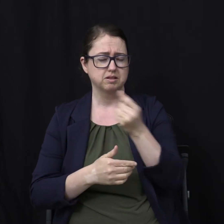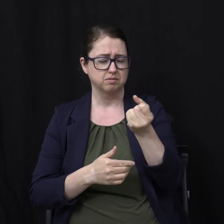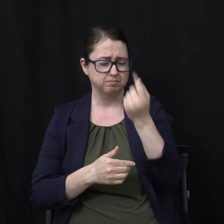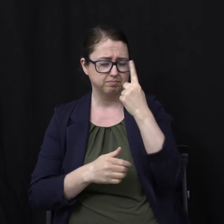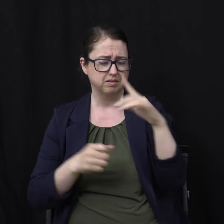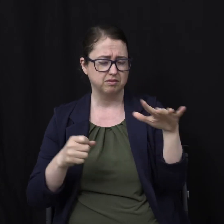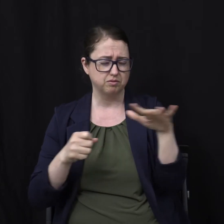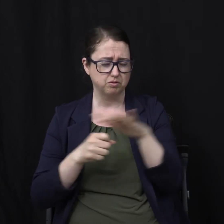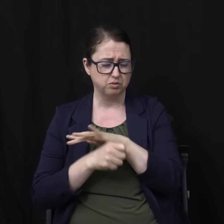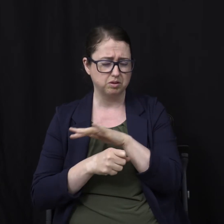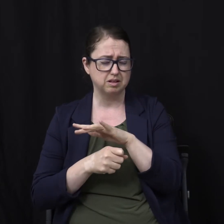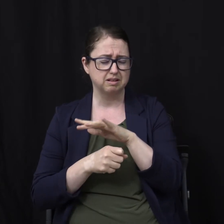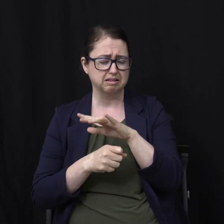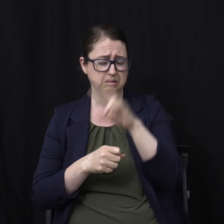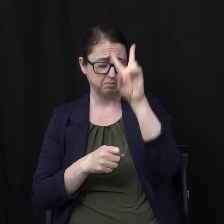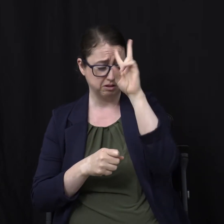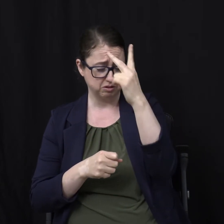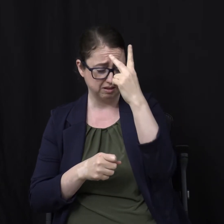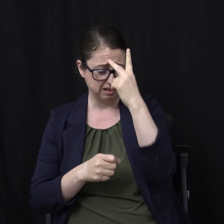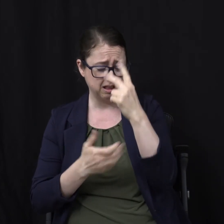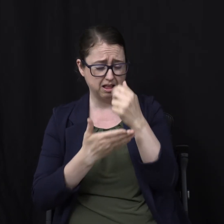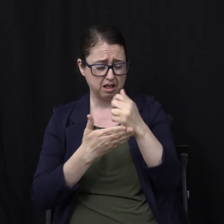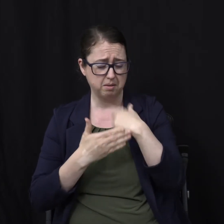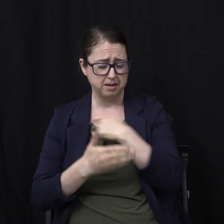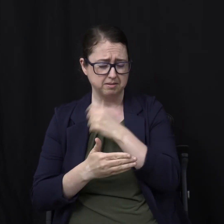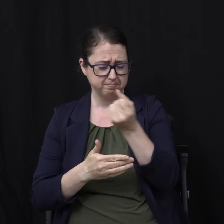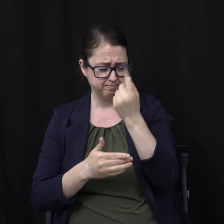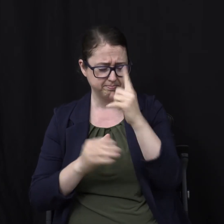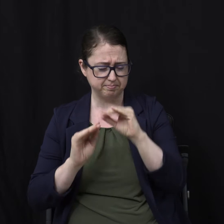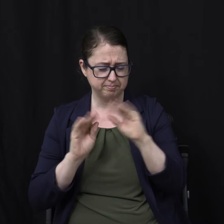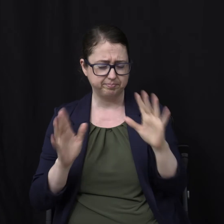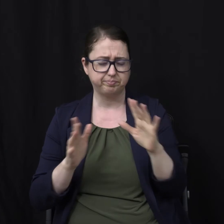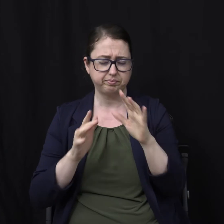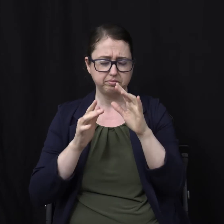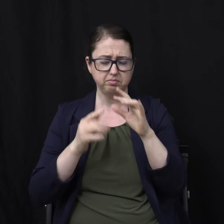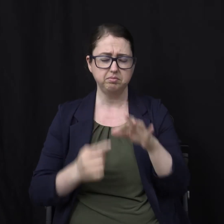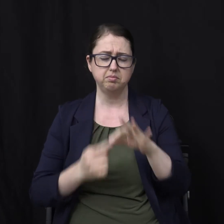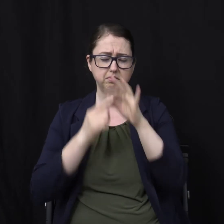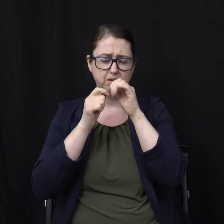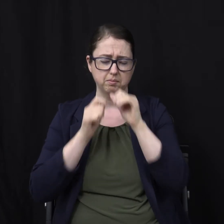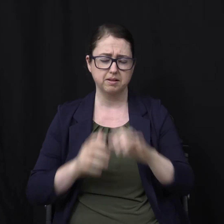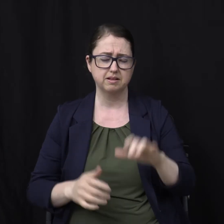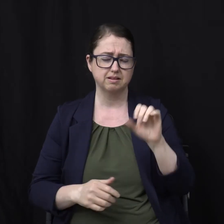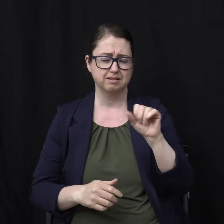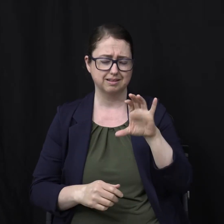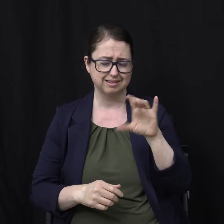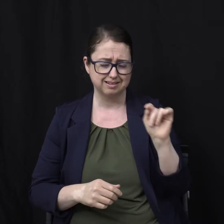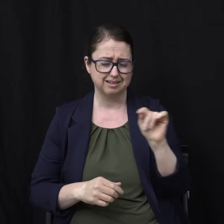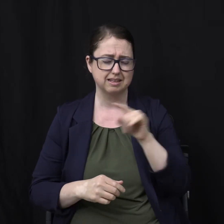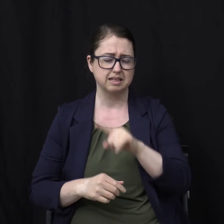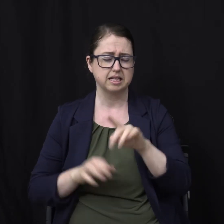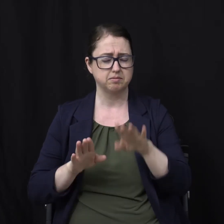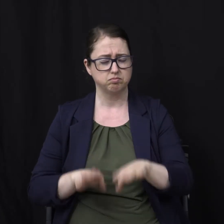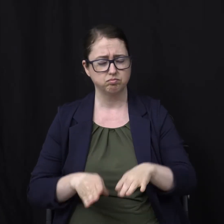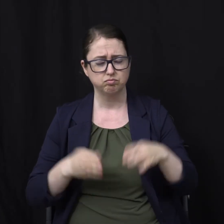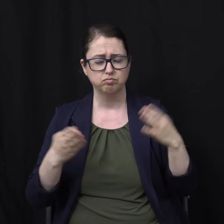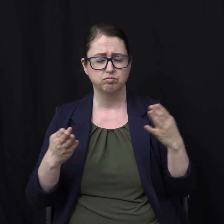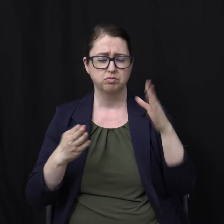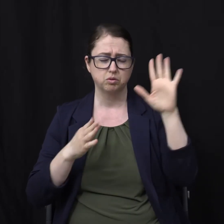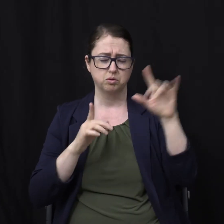That we might have through your word So we ask a special blessing upon Scott As he opens the word today And be with those who are here And